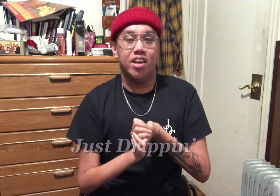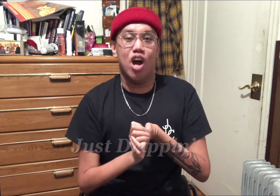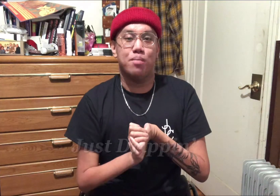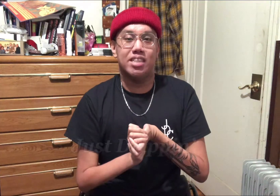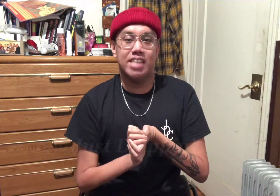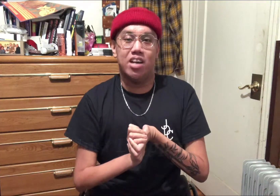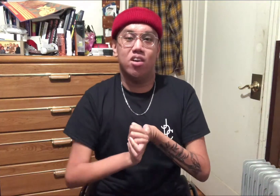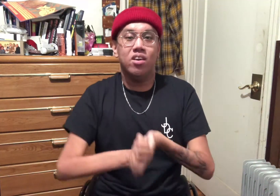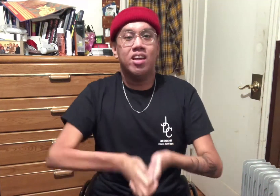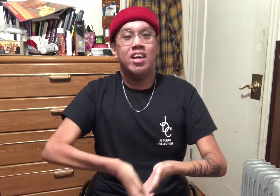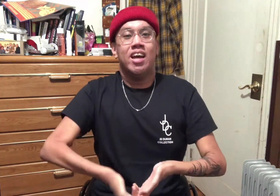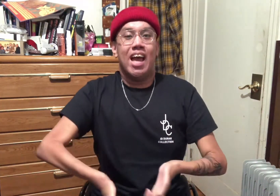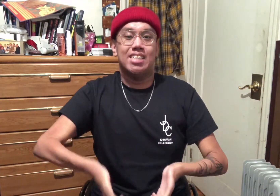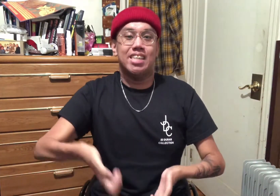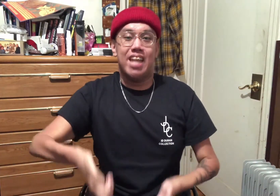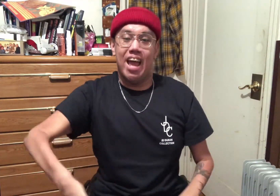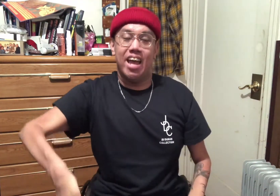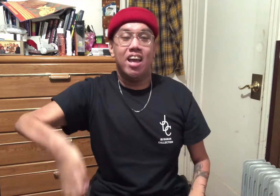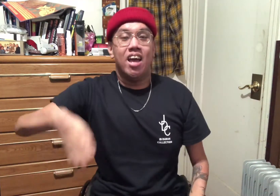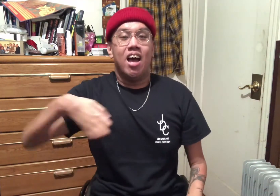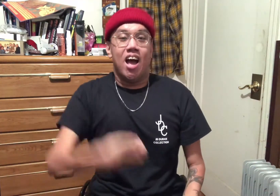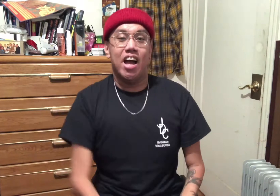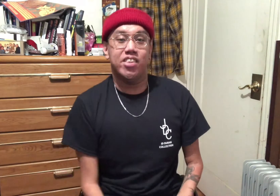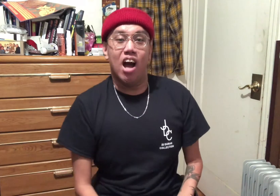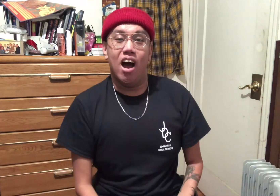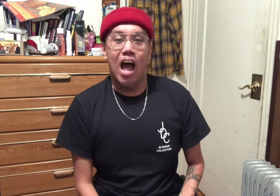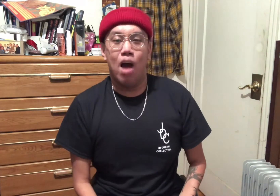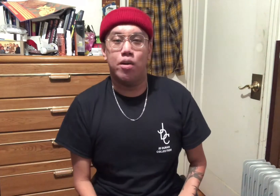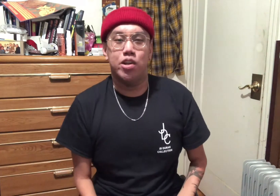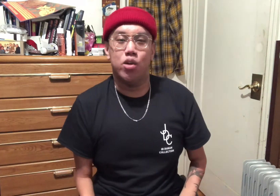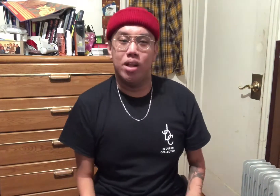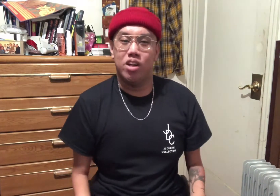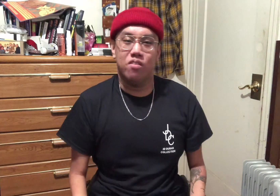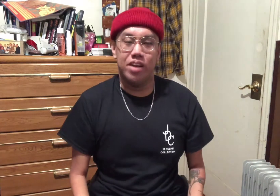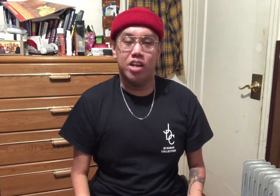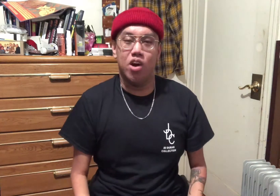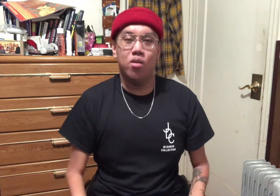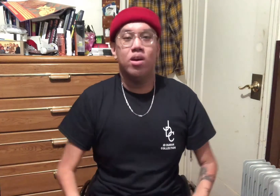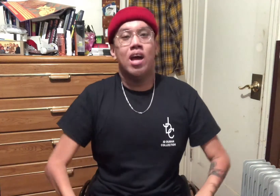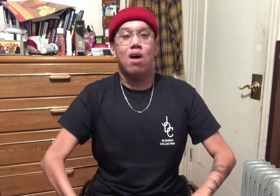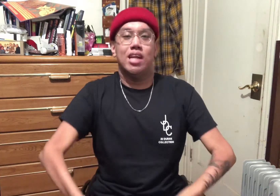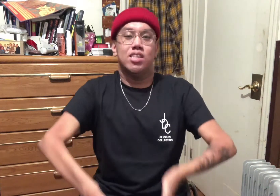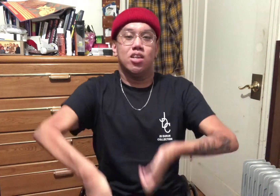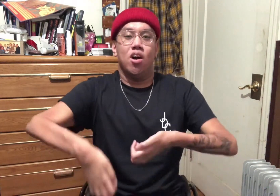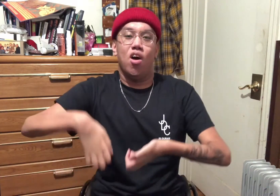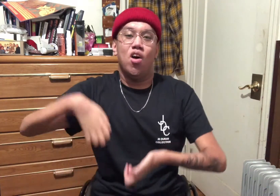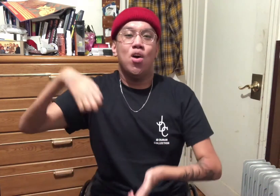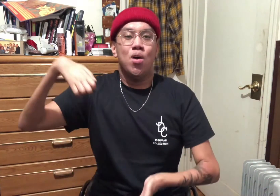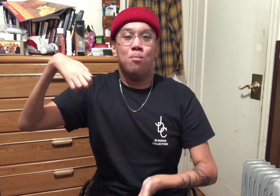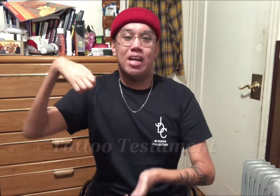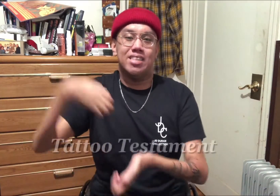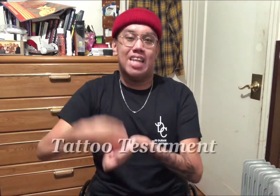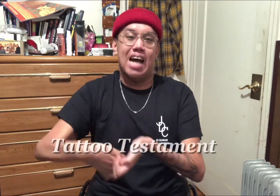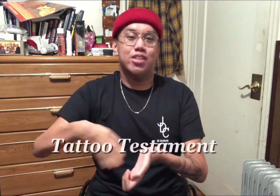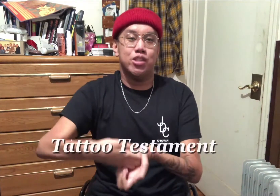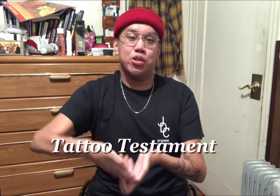on my channel. And today, I thought I would do a little video I would like to call My Tattoo